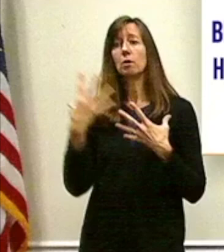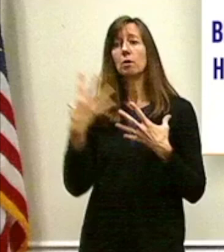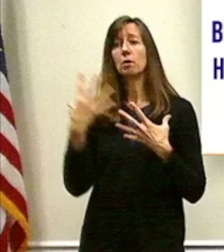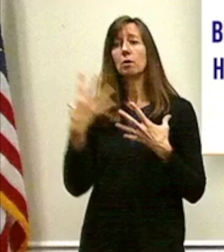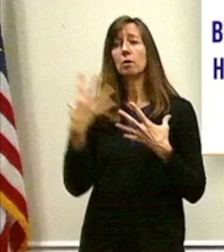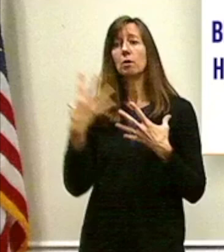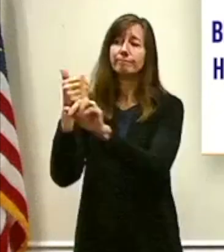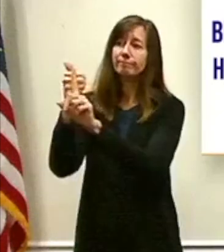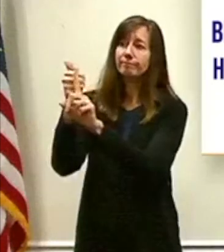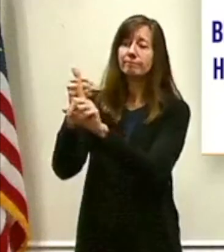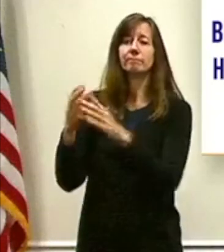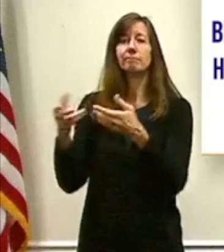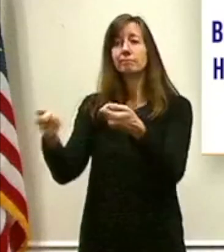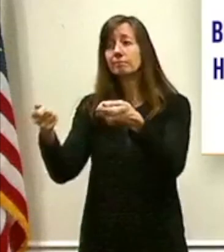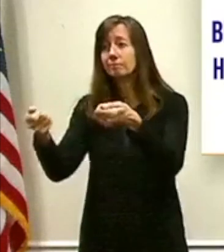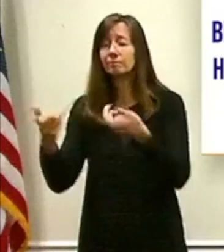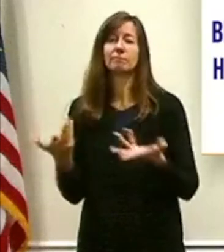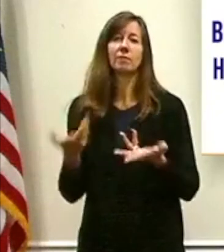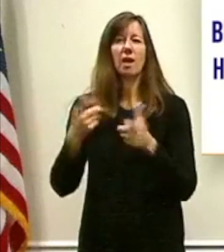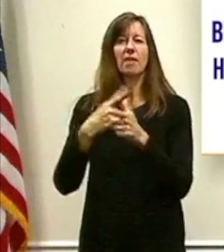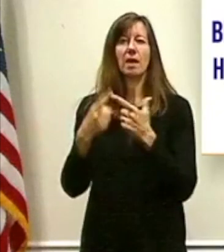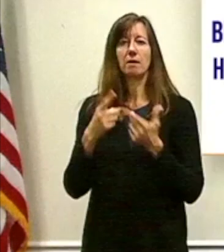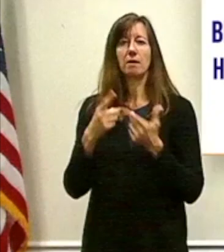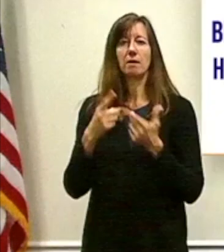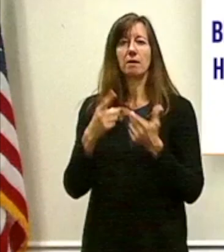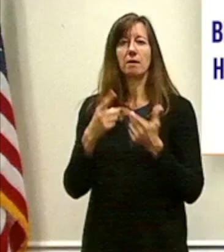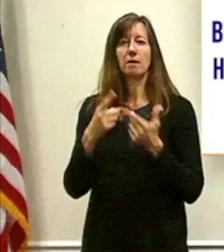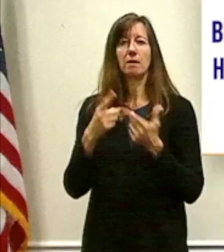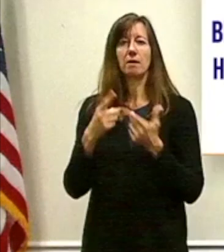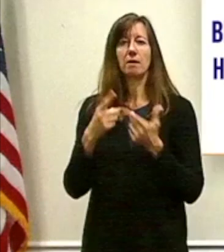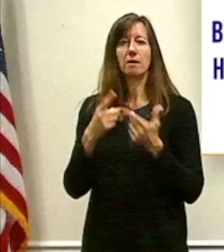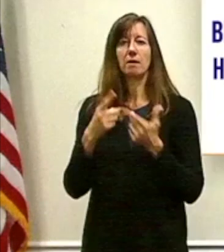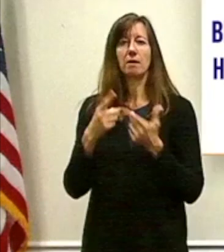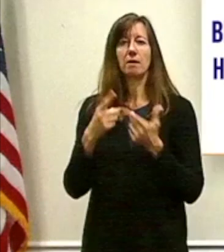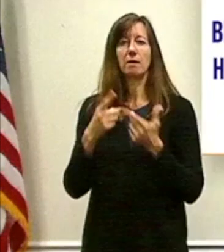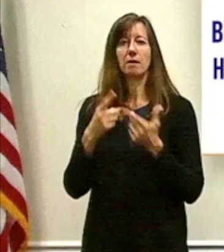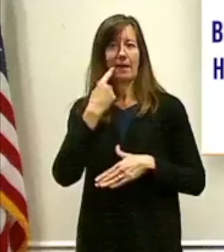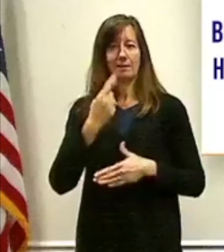going to inspect all of it, because it's important that I do that.